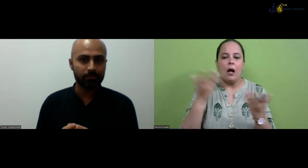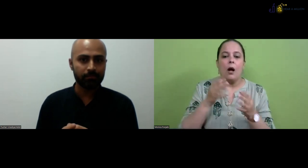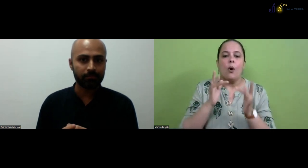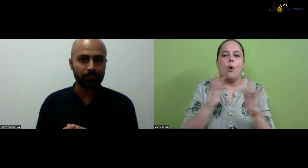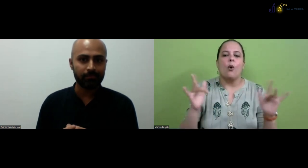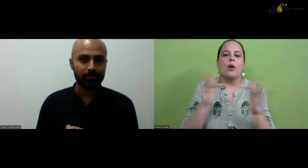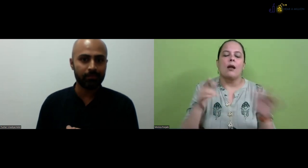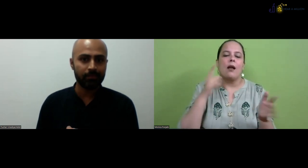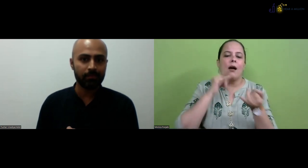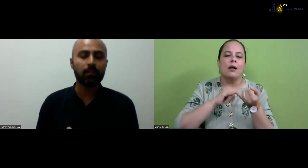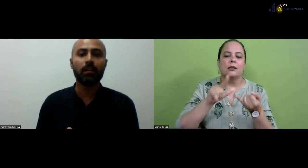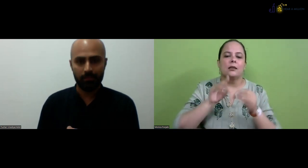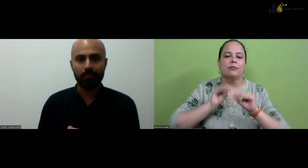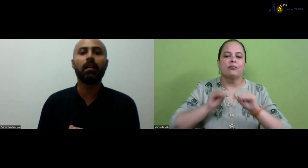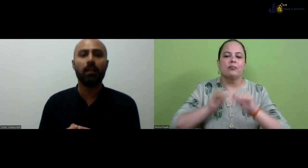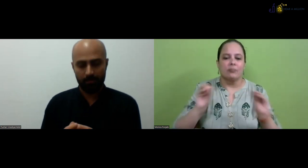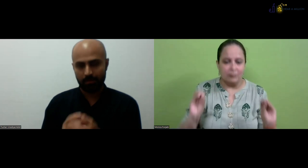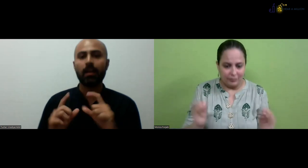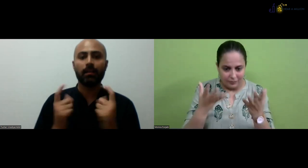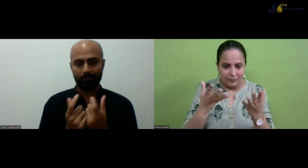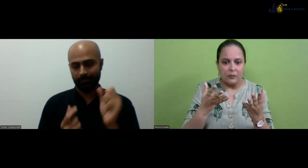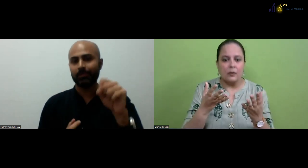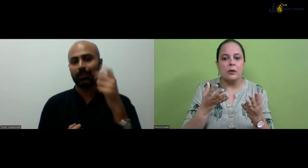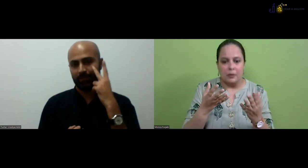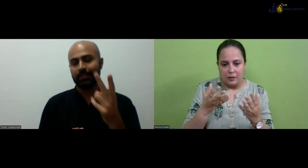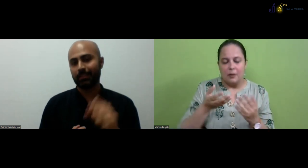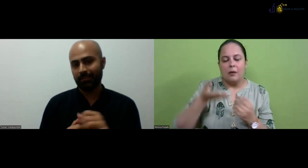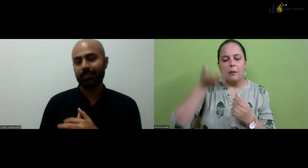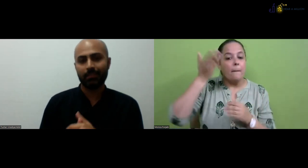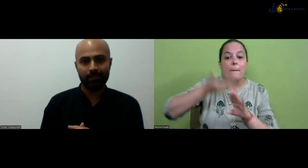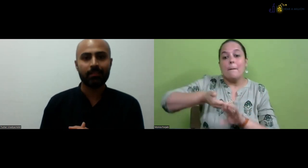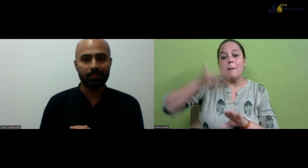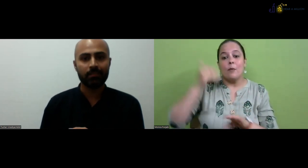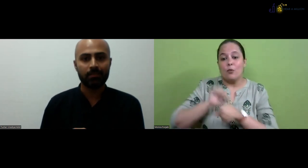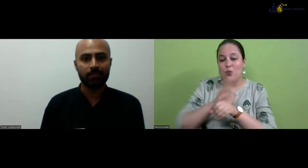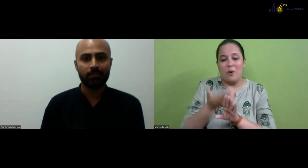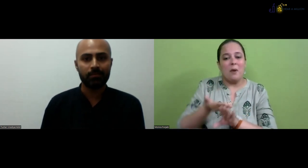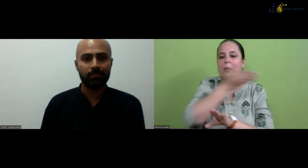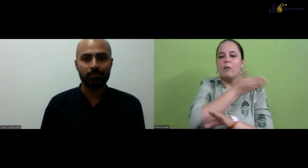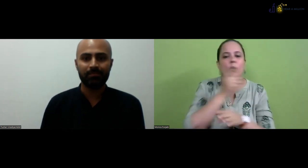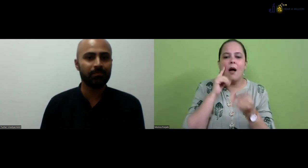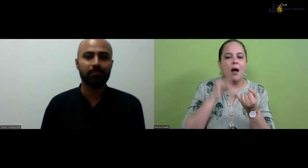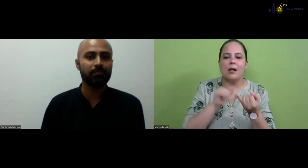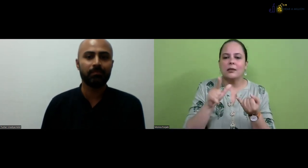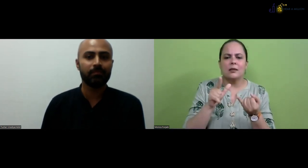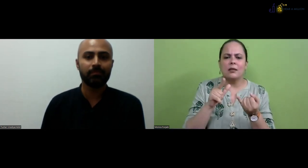know, due to this pandemic situation, we started, uh, ISL, the online ISL classes.